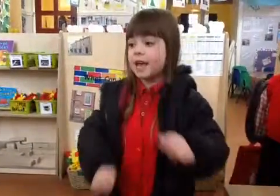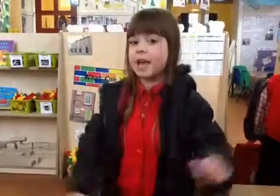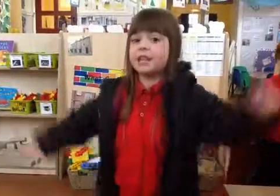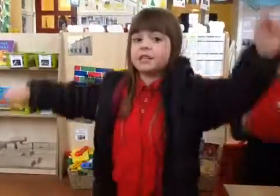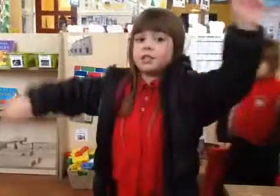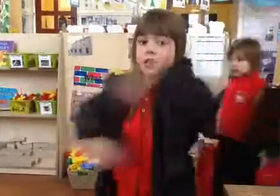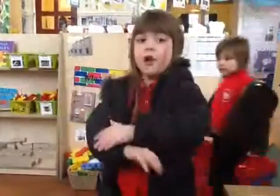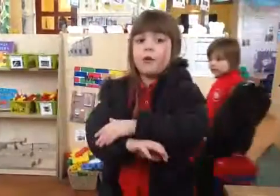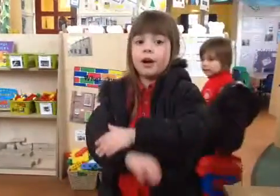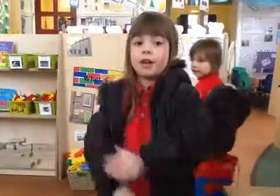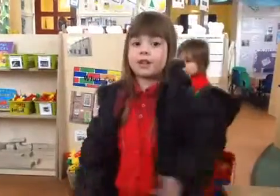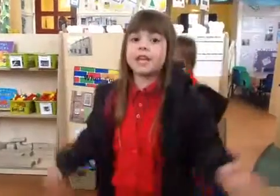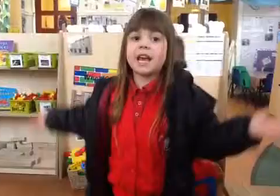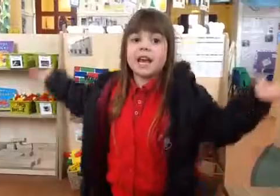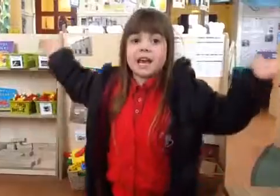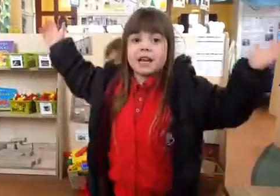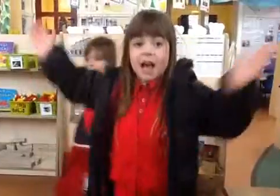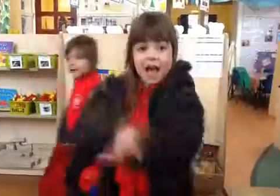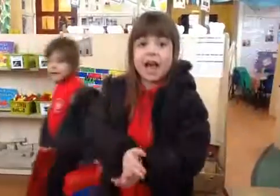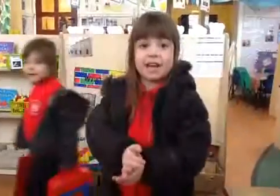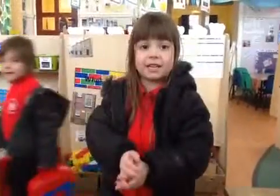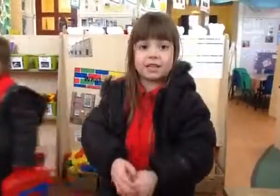in due. The end.